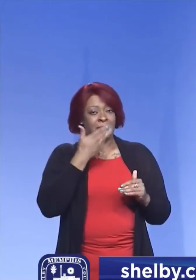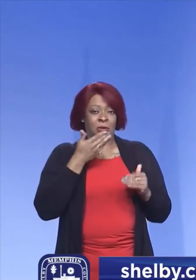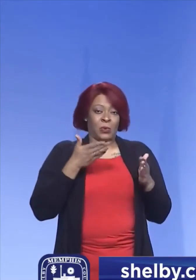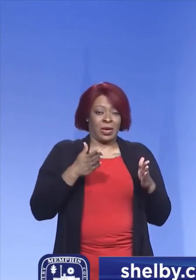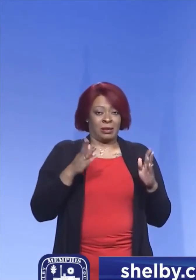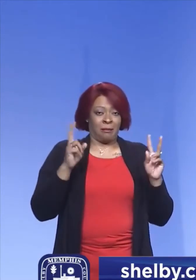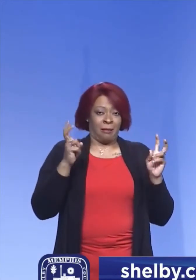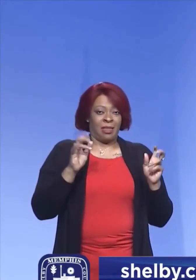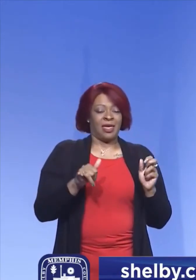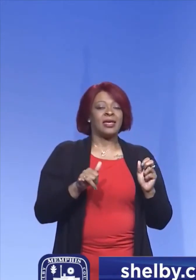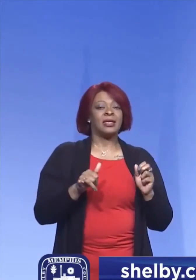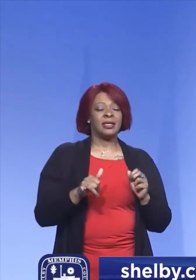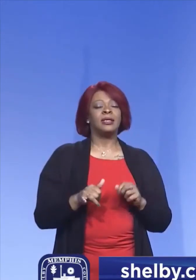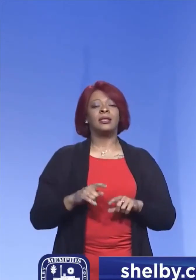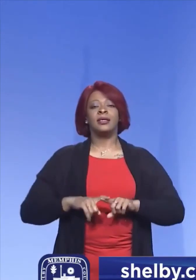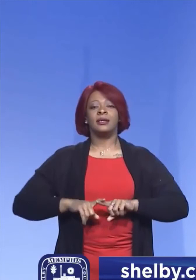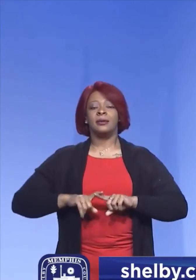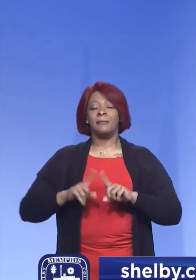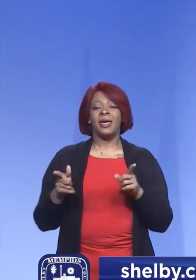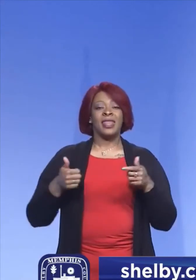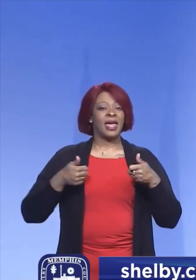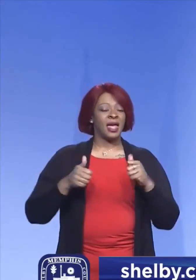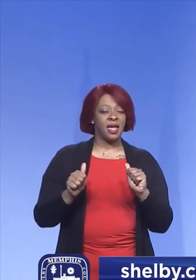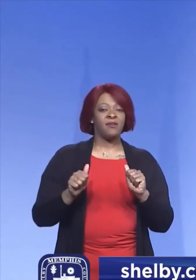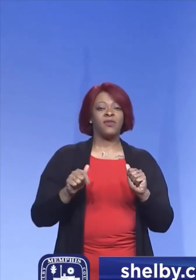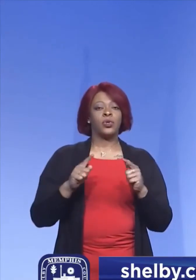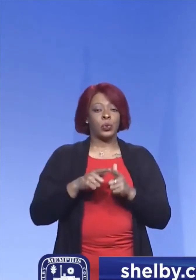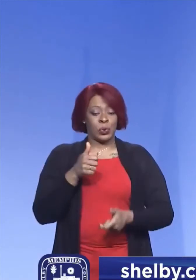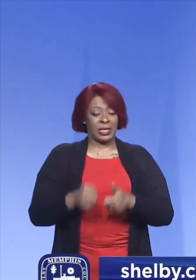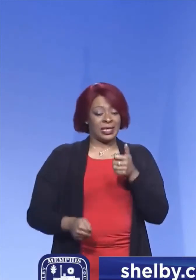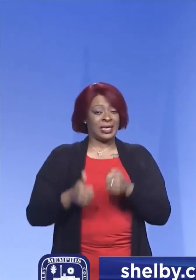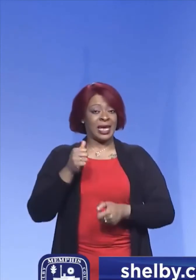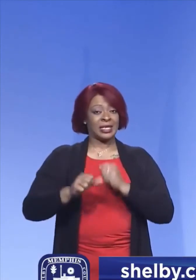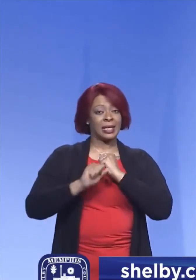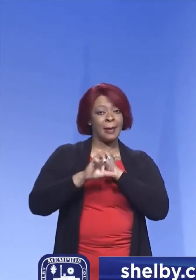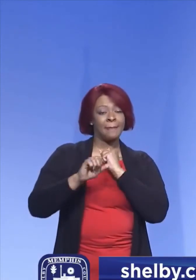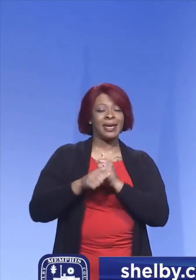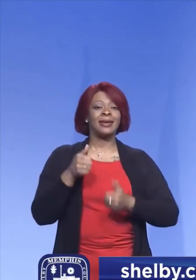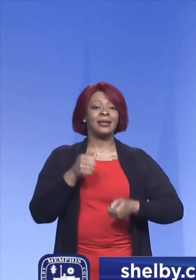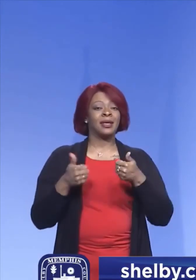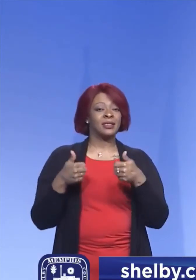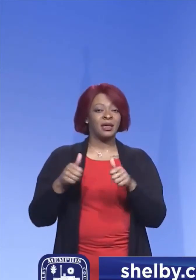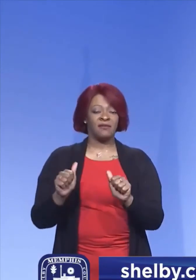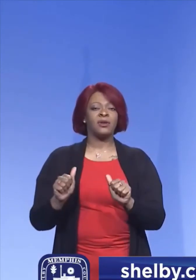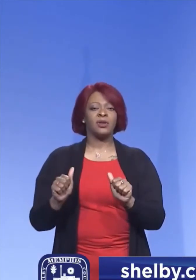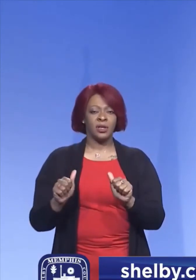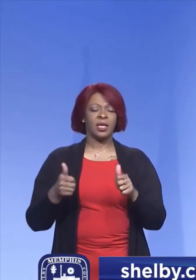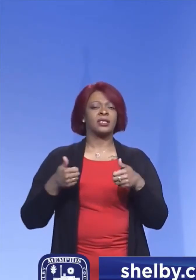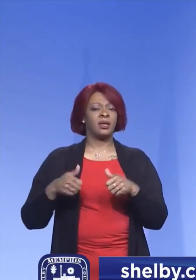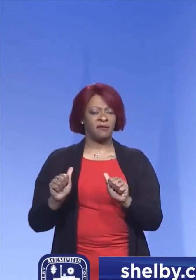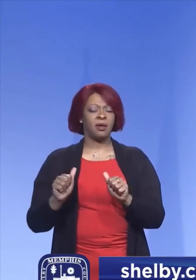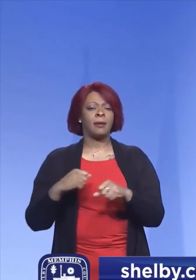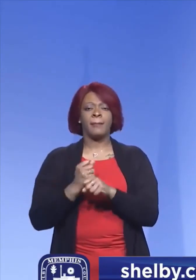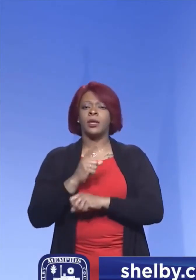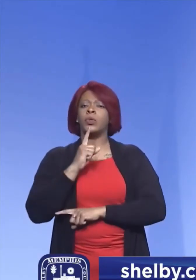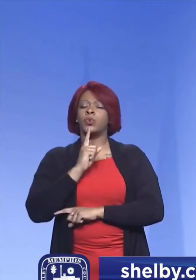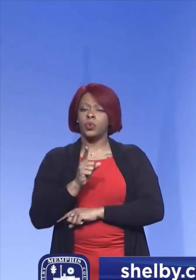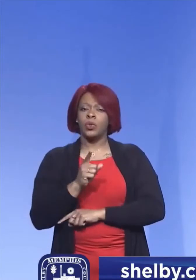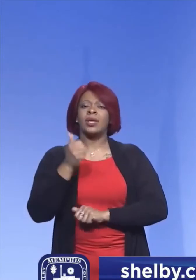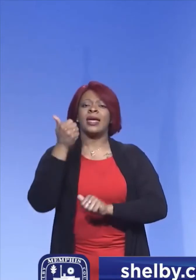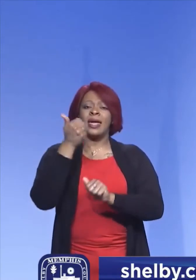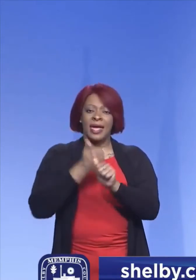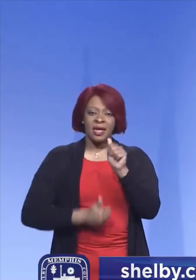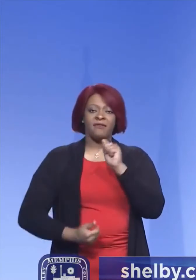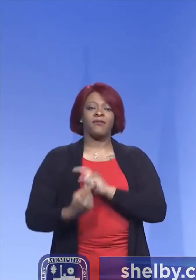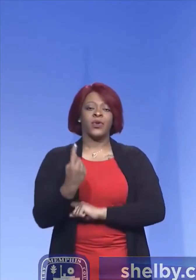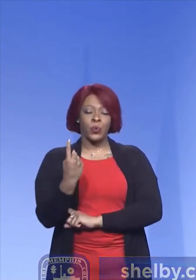But, but the effort, the text campaign effort or the text effort is an effort to make sure that everyone